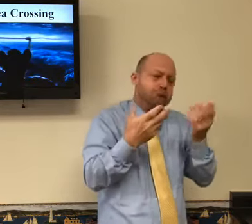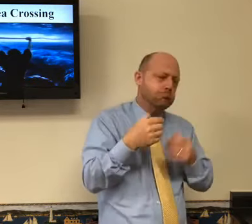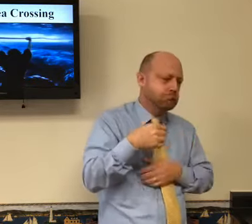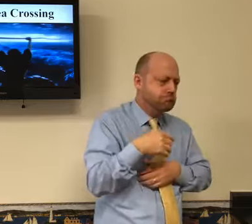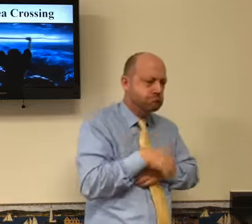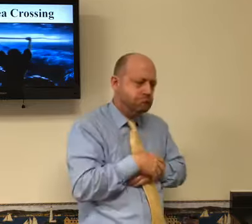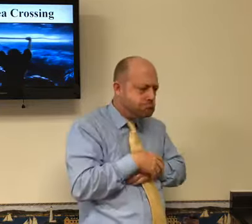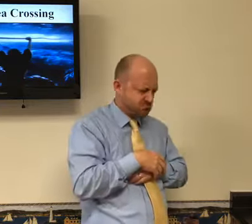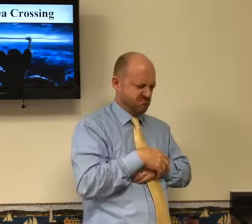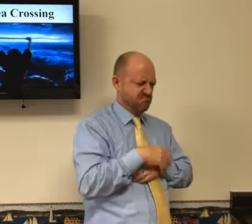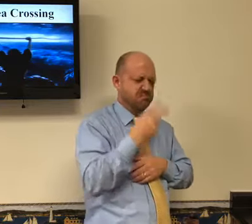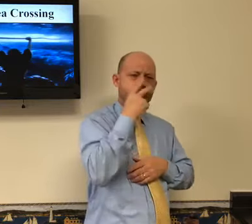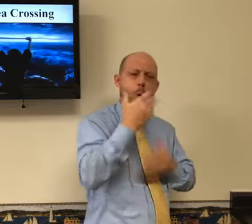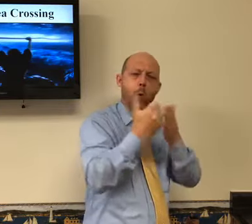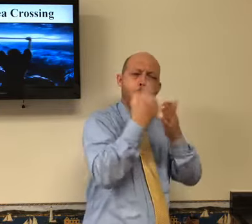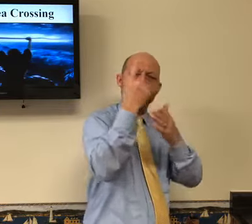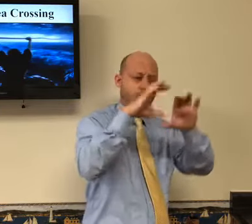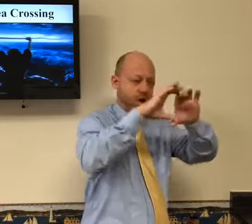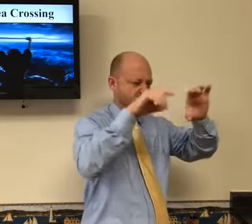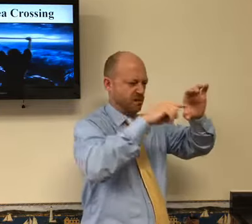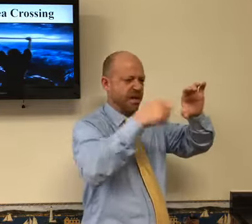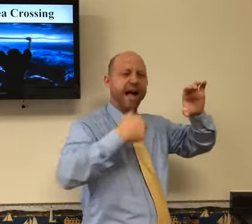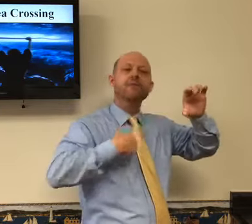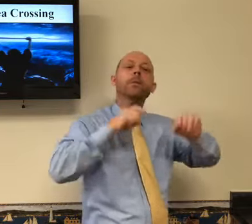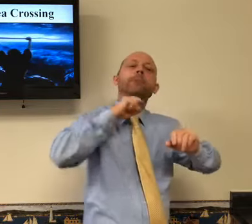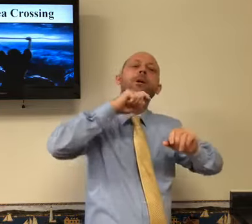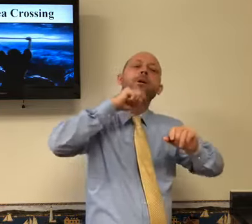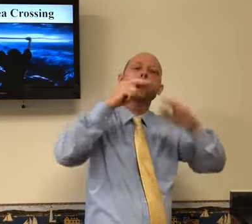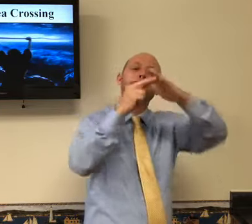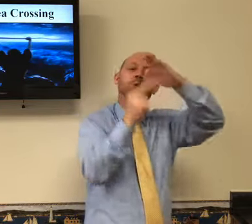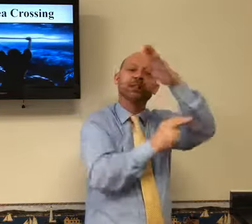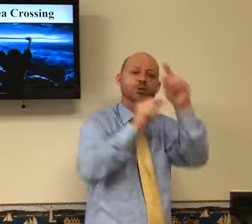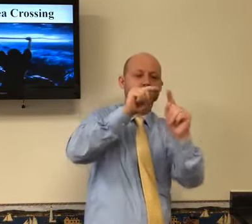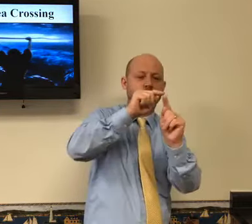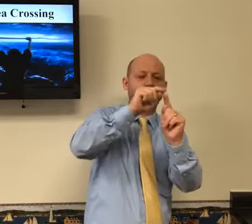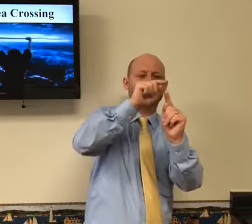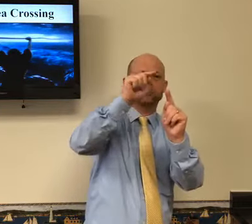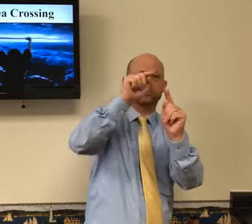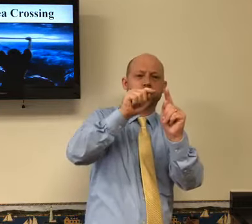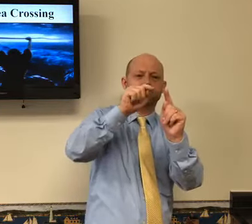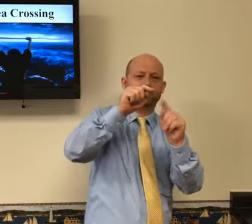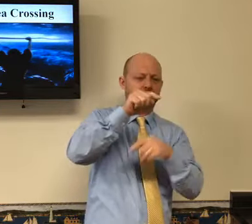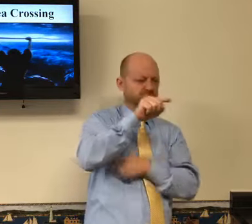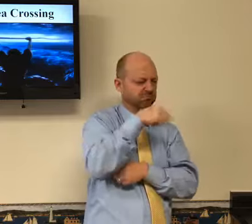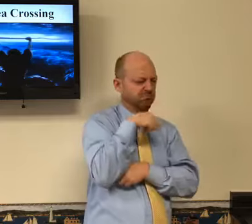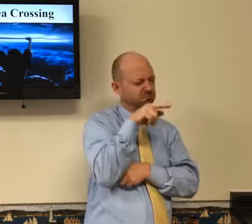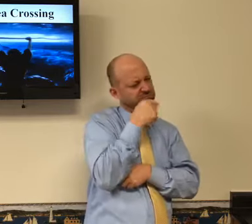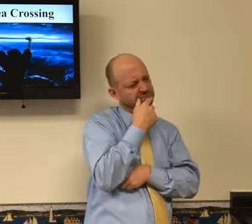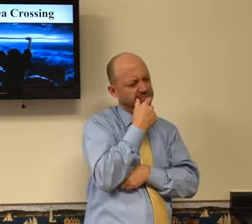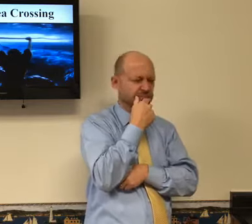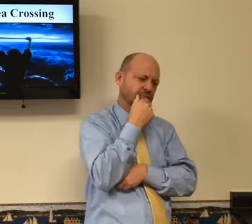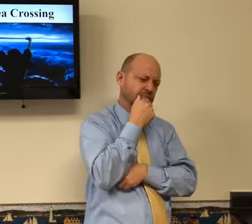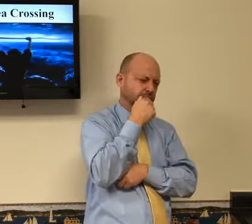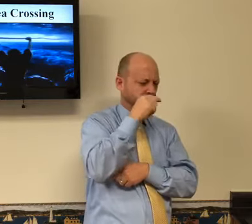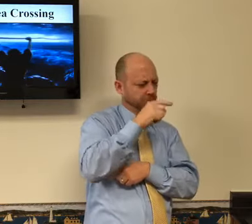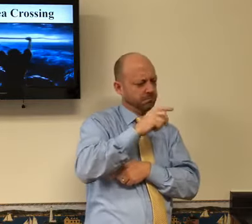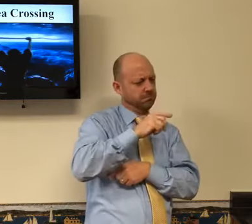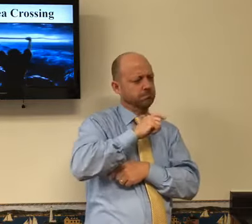job. You know, you just hook these two wires in together. But this is a little bit different. But it had, like, what's called a metal bridge inside this